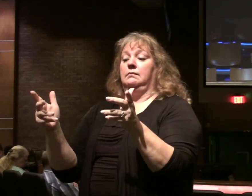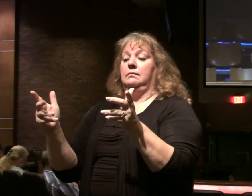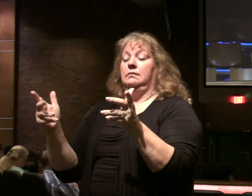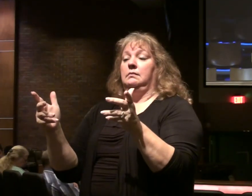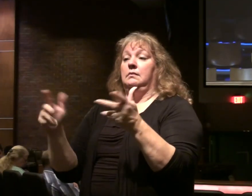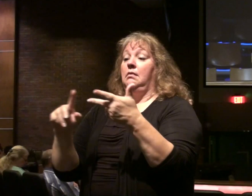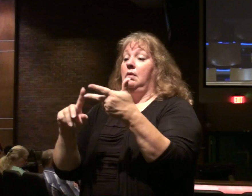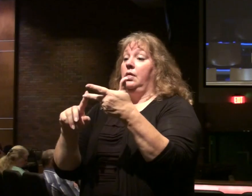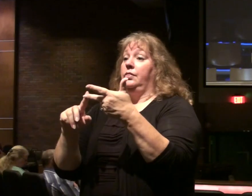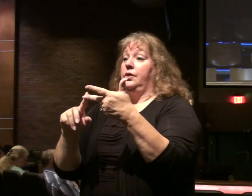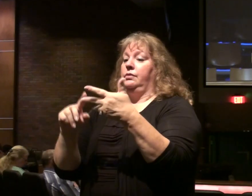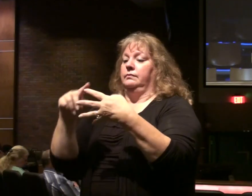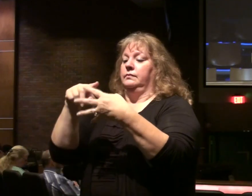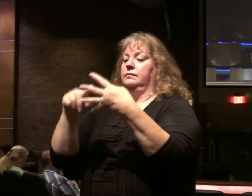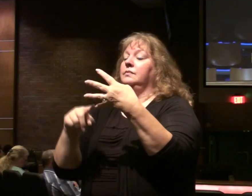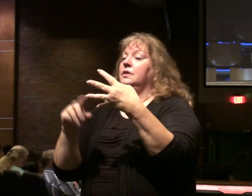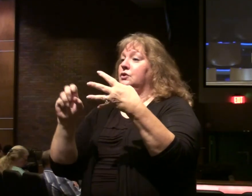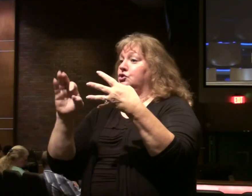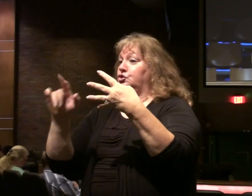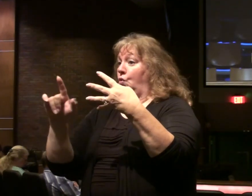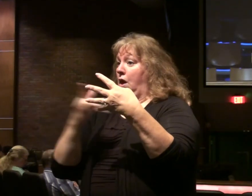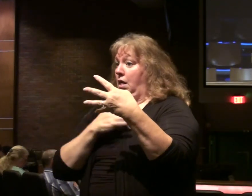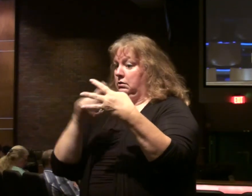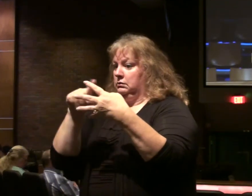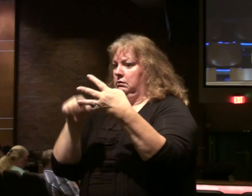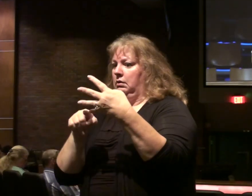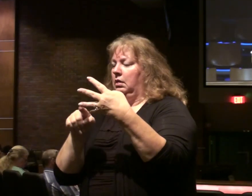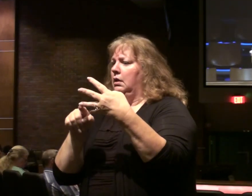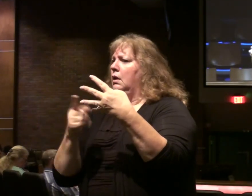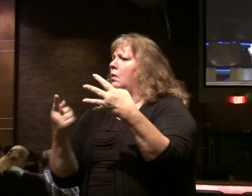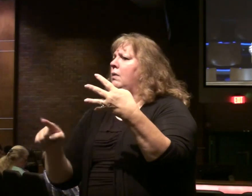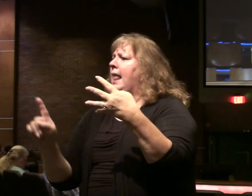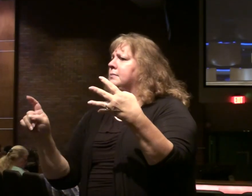The third soil, the parable of the soils, what happens there?